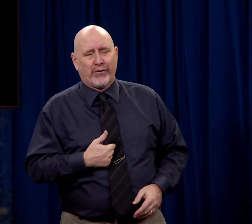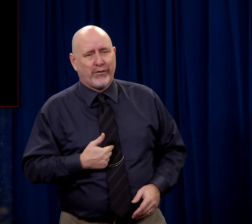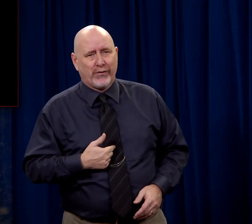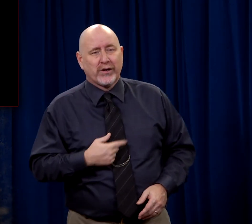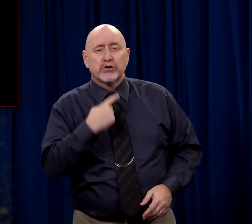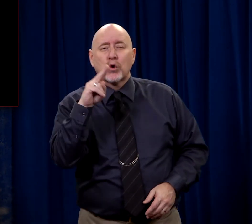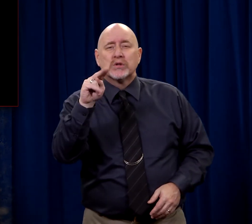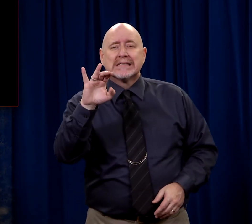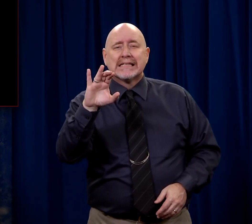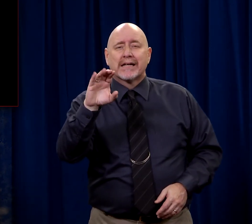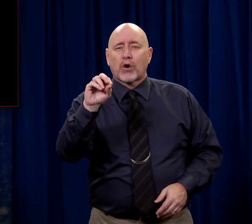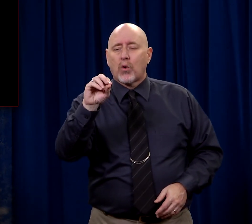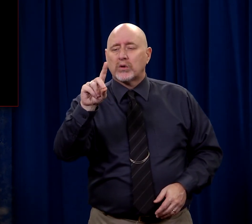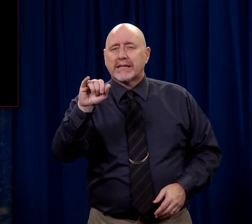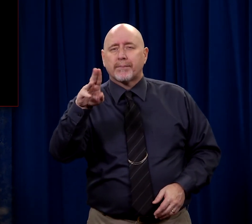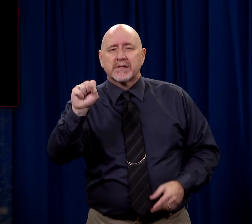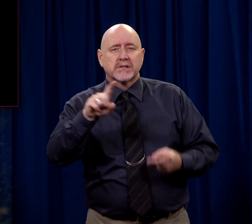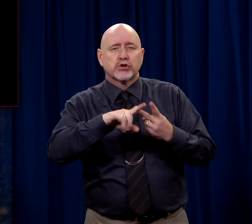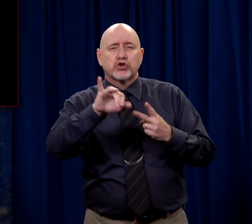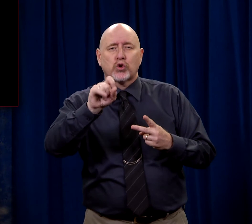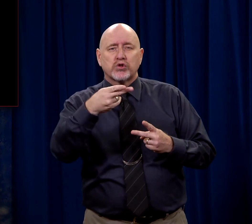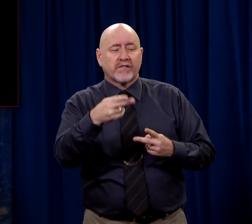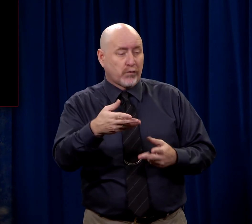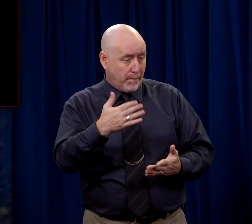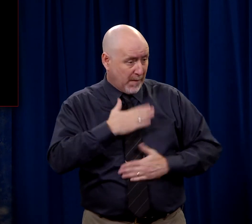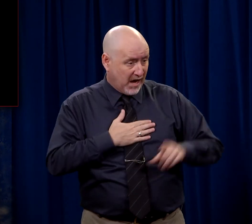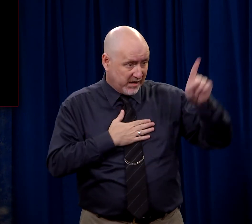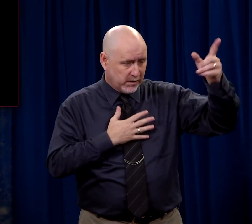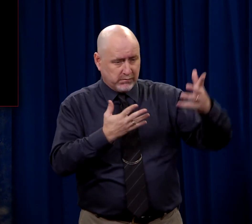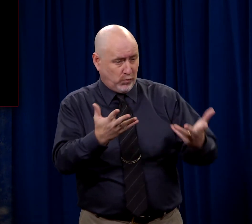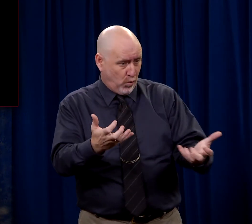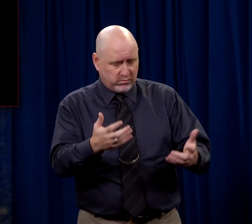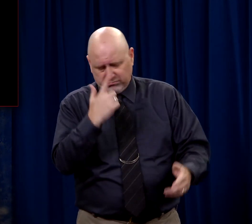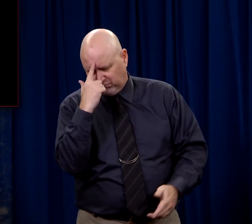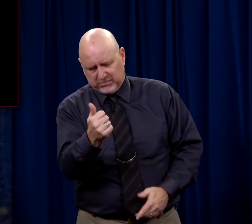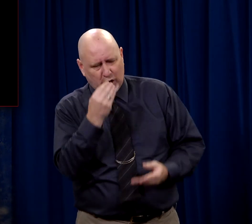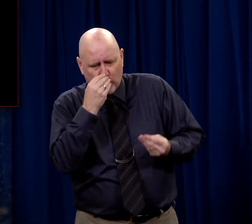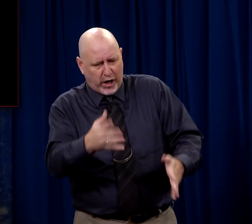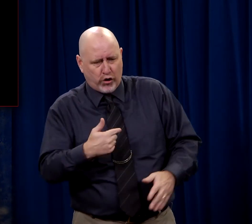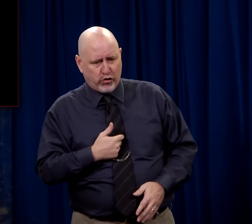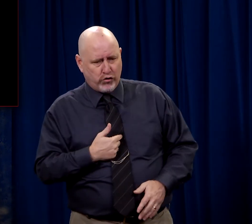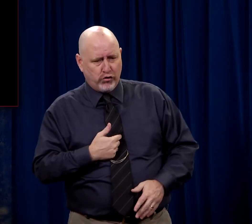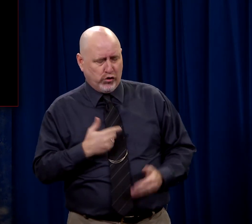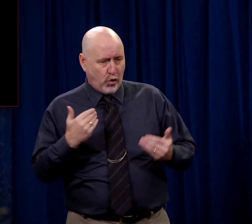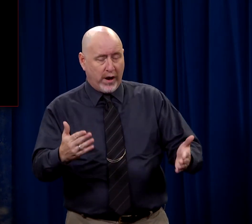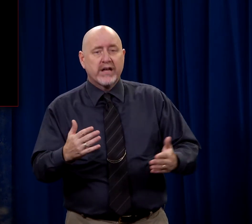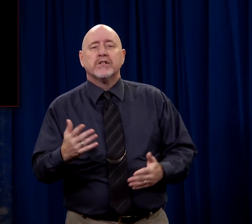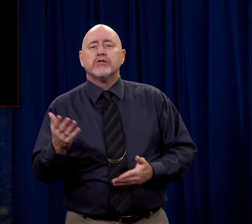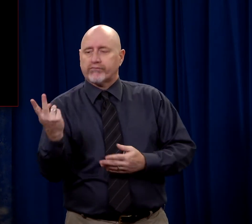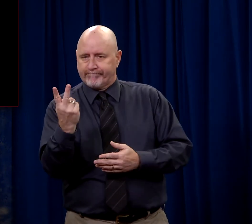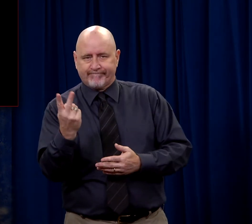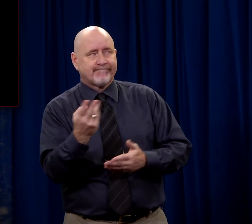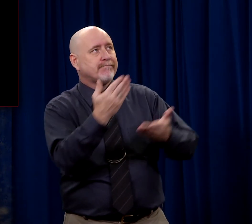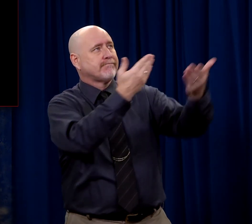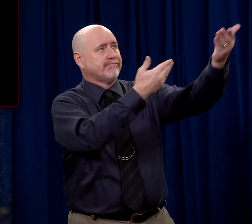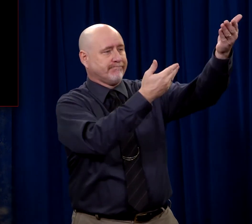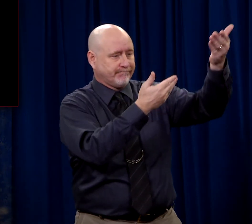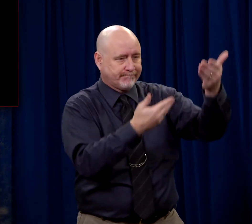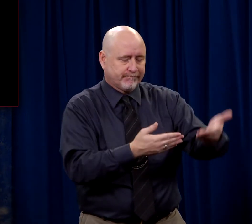don't care. And he says to Nicodemus and to Joseph, You can take the body. He's dead. I don't care. Go ahead. And so they do. They take the